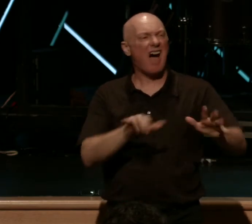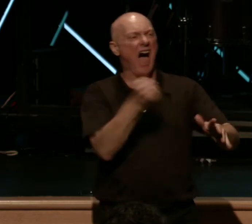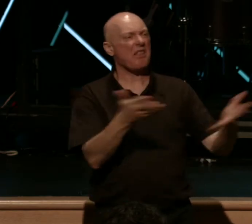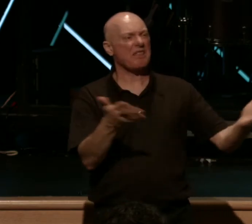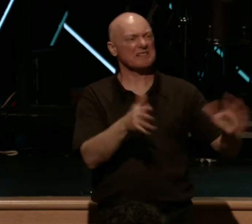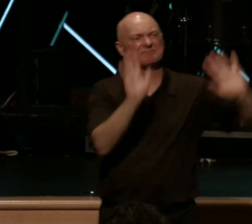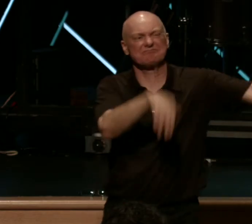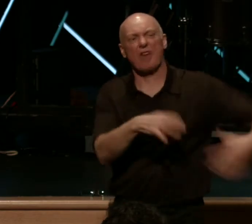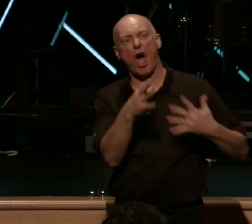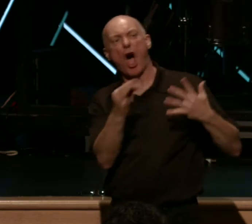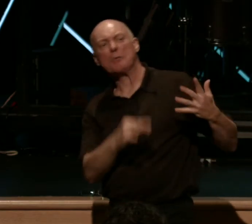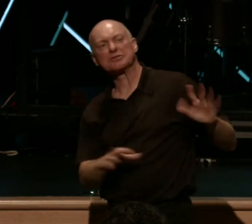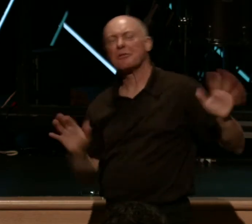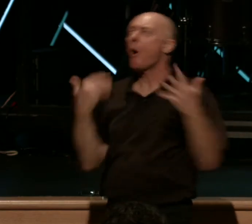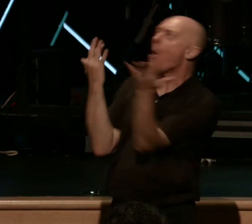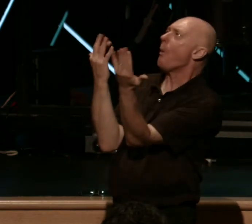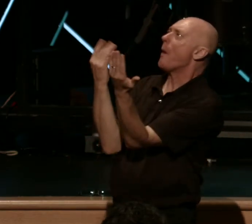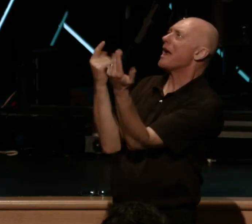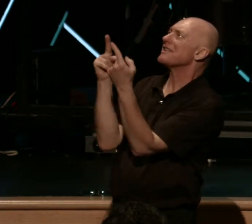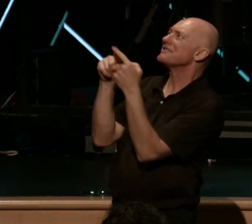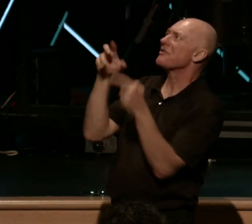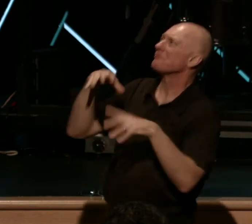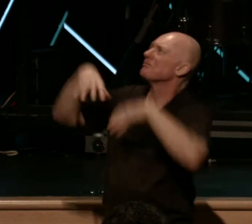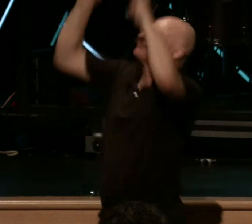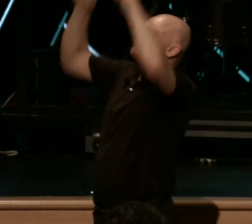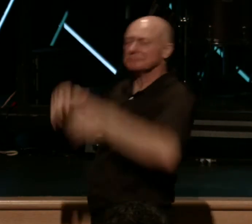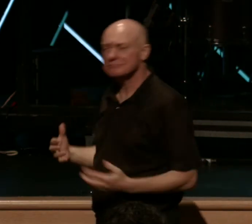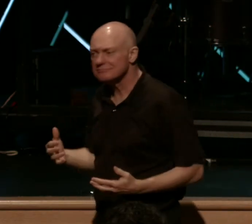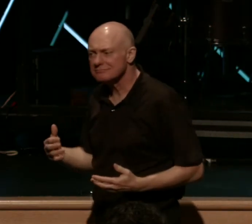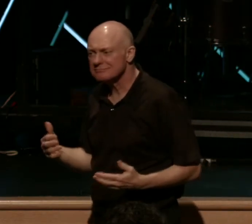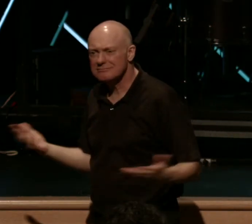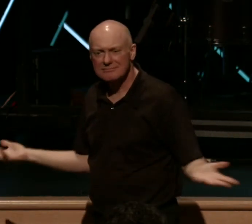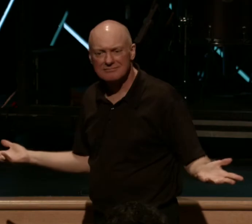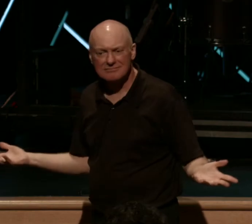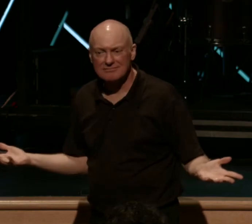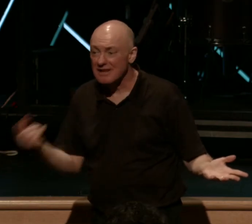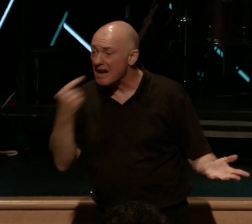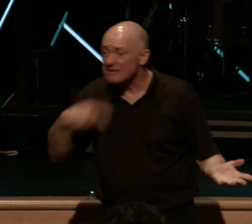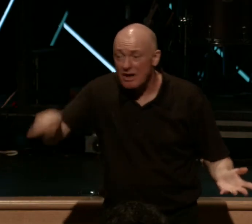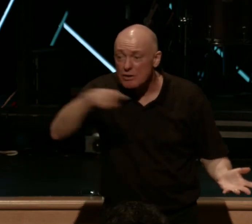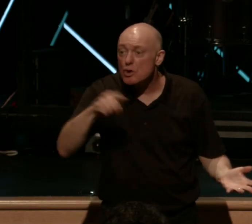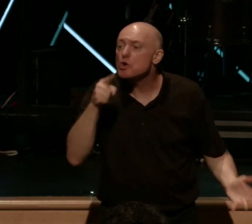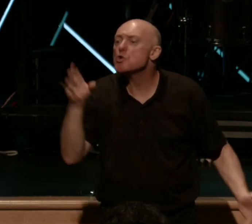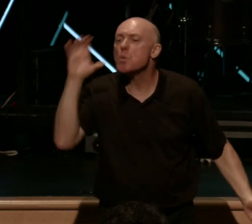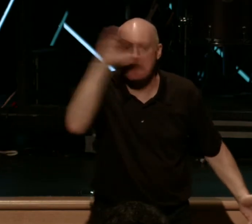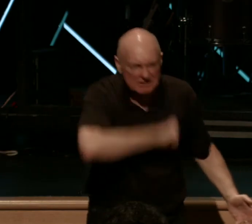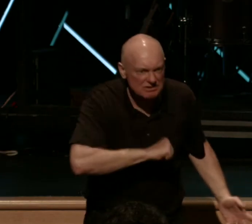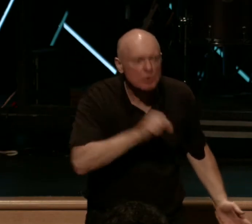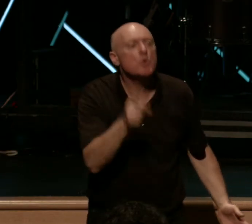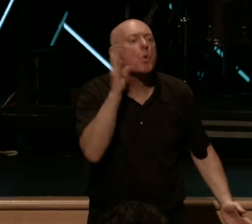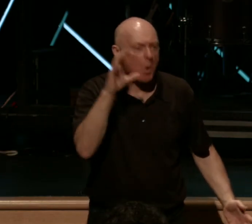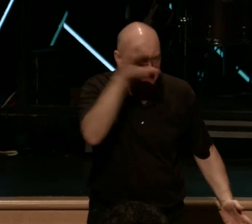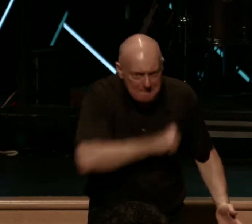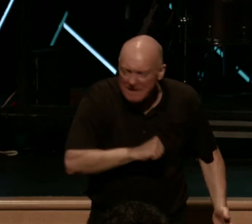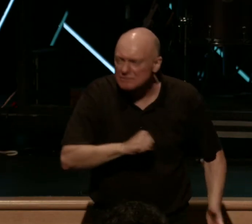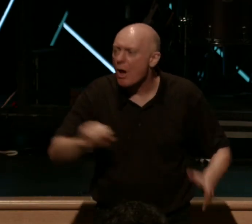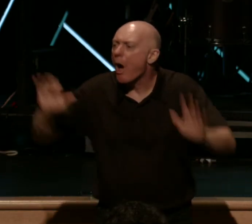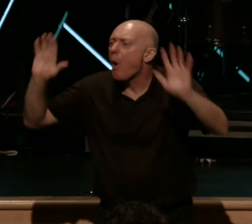wait till your role is called up yonder so you can be there, then I'm telling you, you are missing out on this wonderful thing called